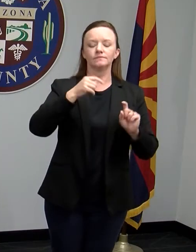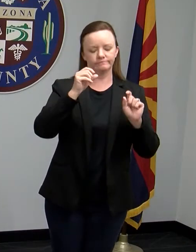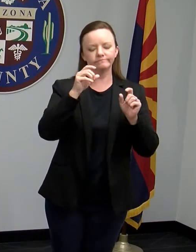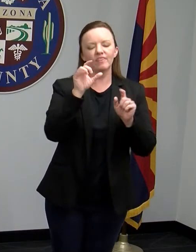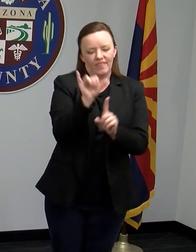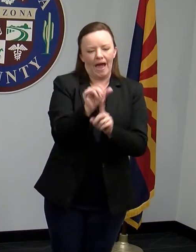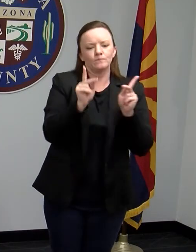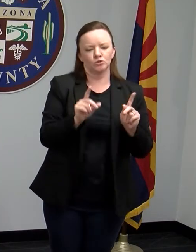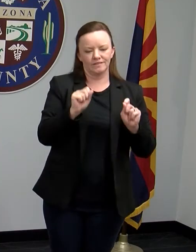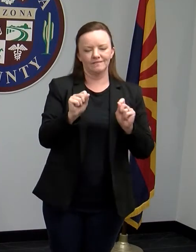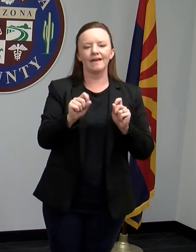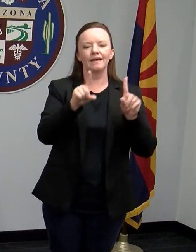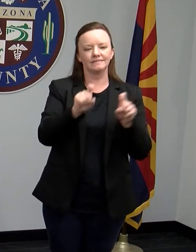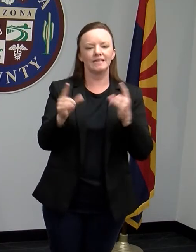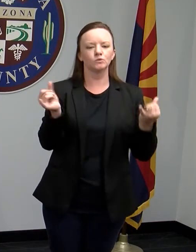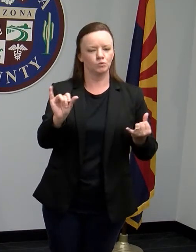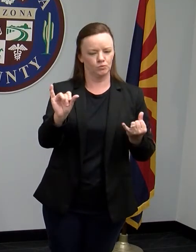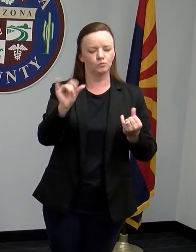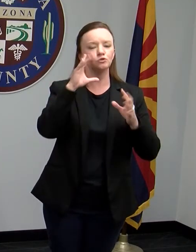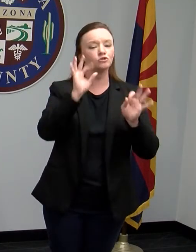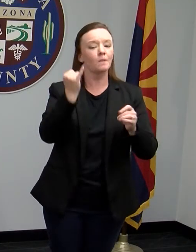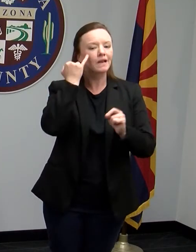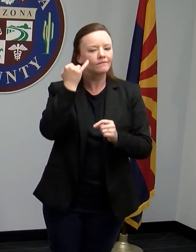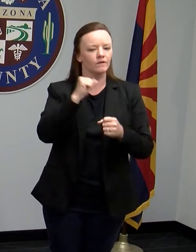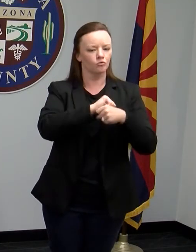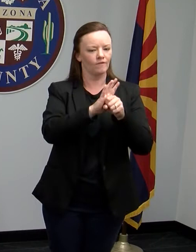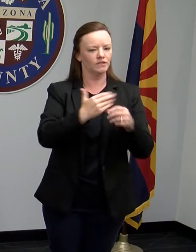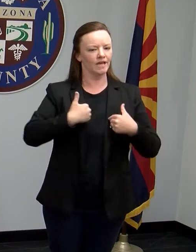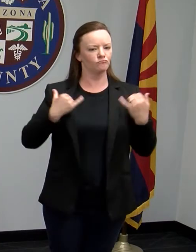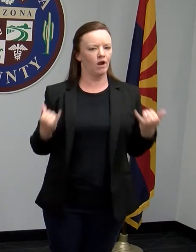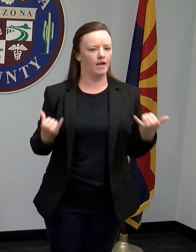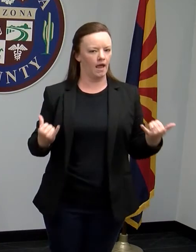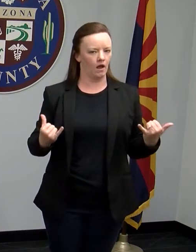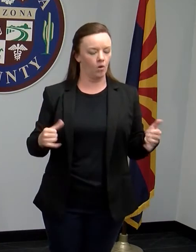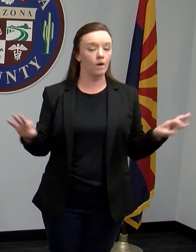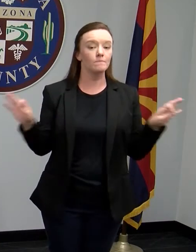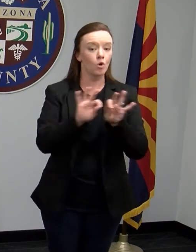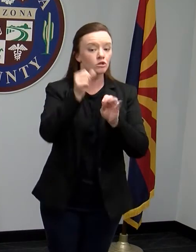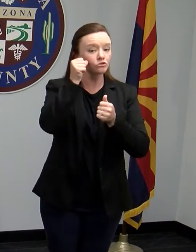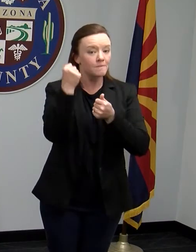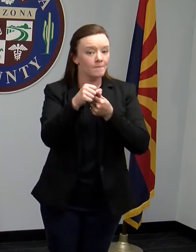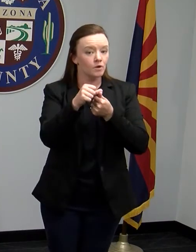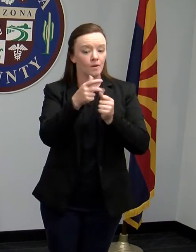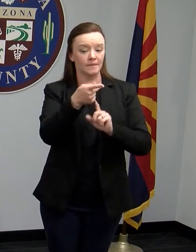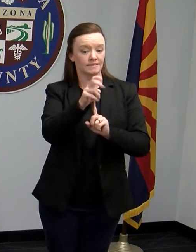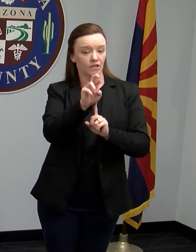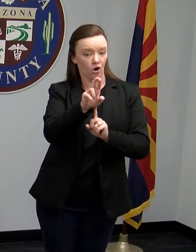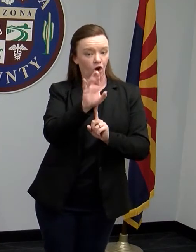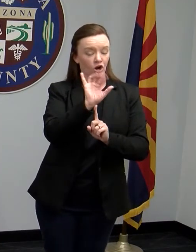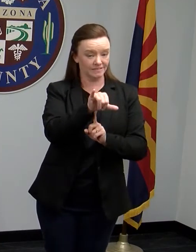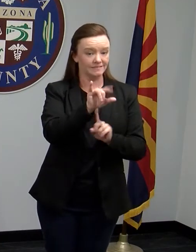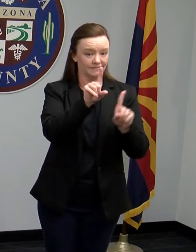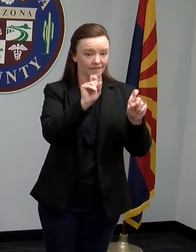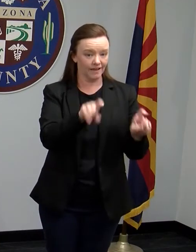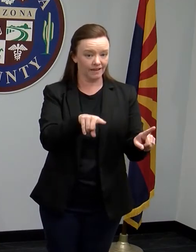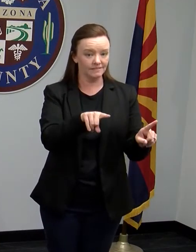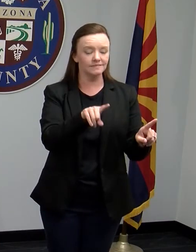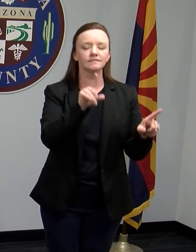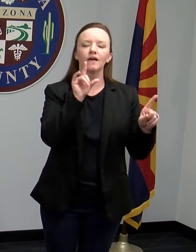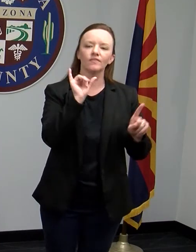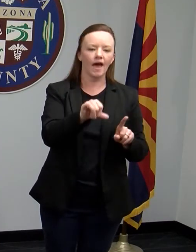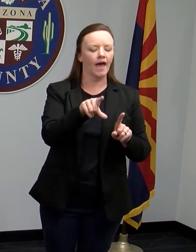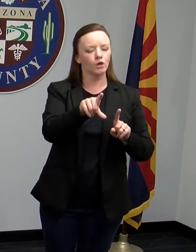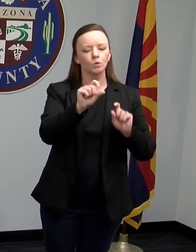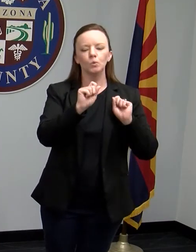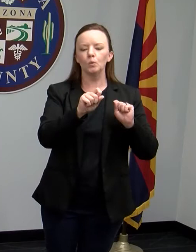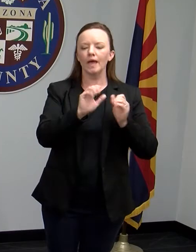infected with the virus right now. But it's important to remember that that test that we use typically is the PCR test, and you can